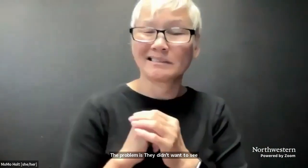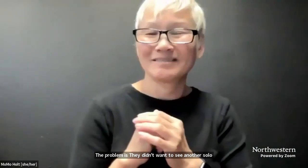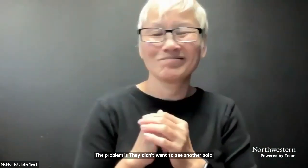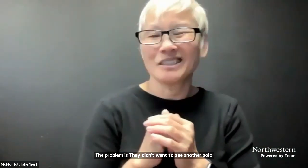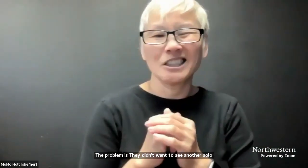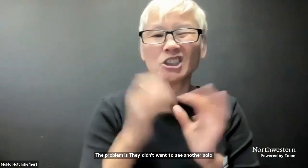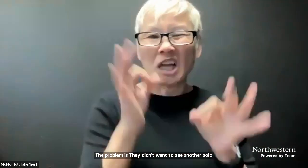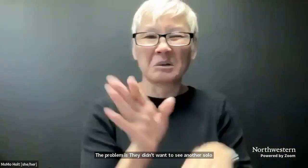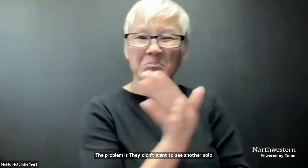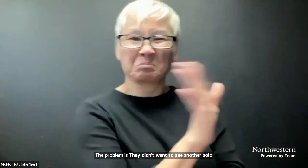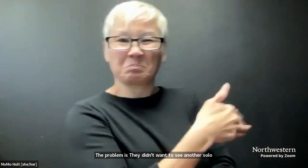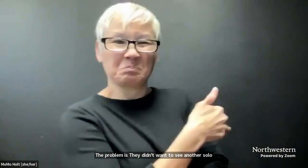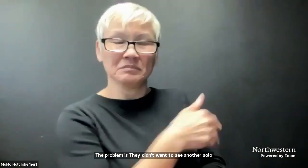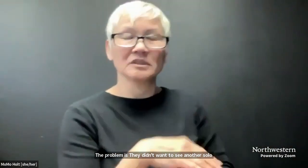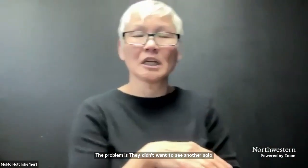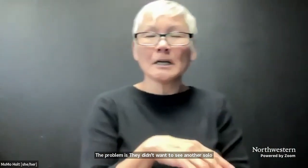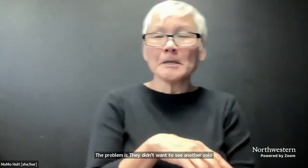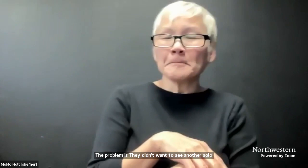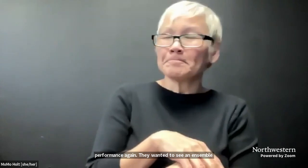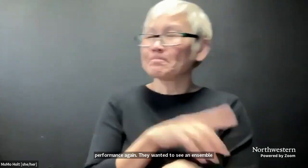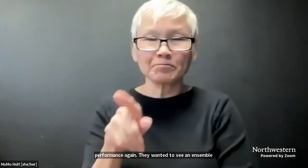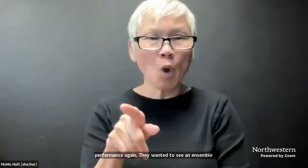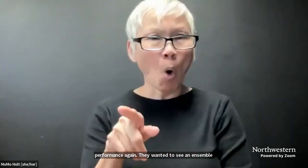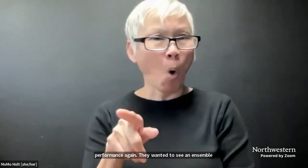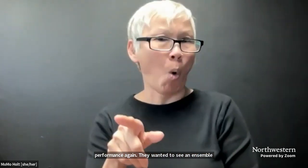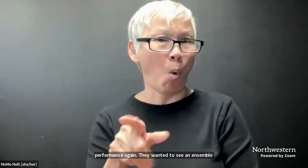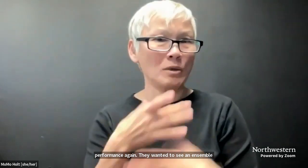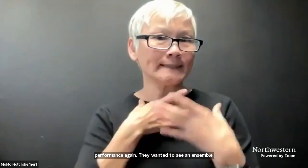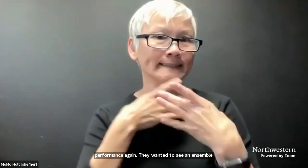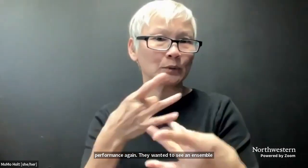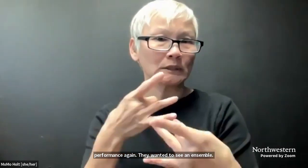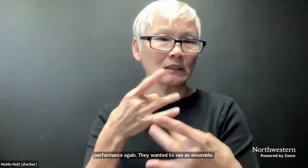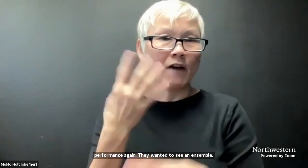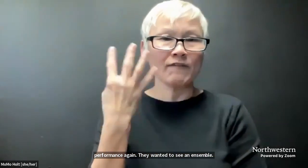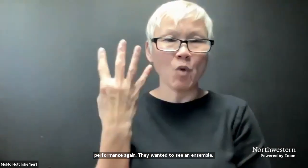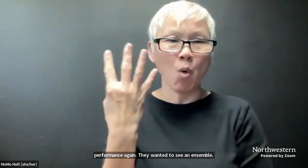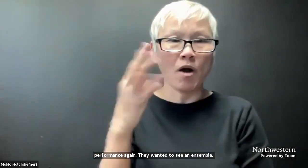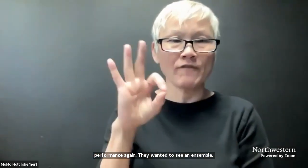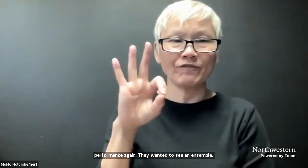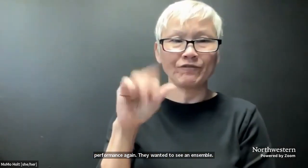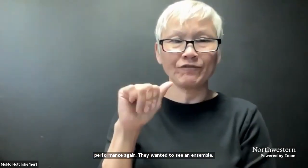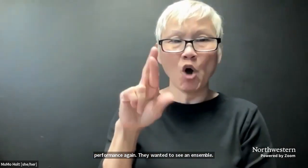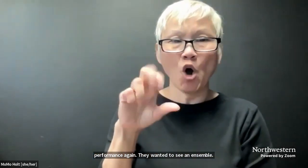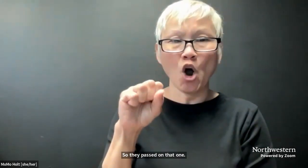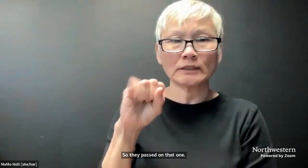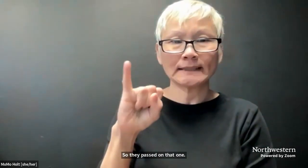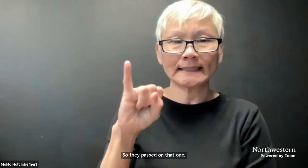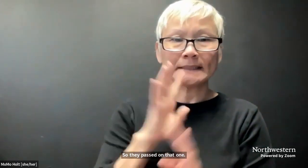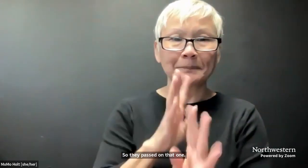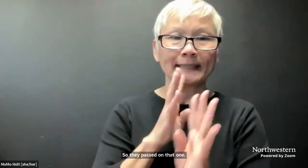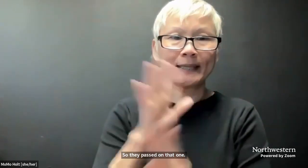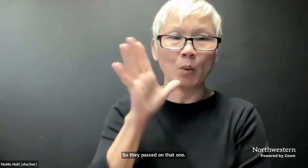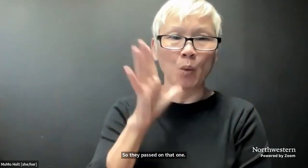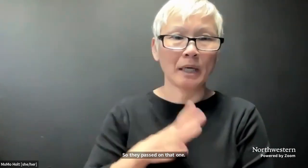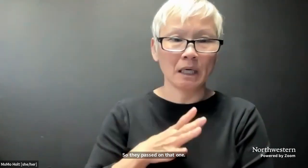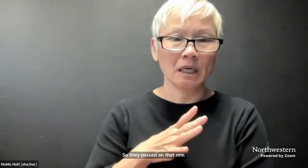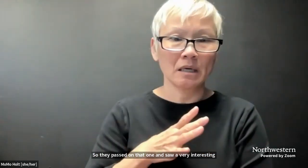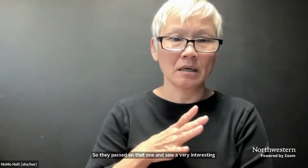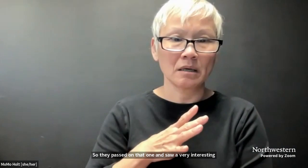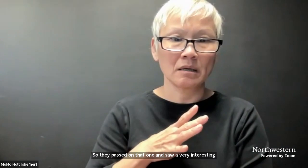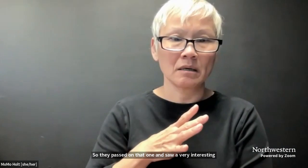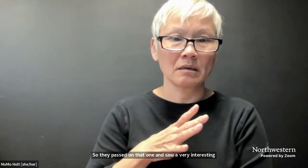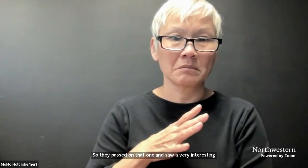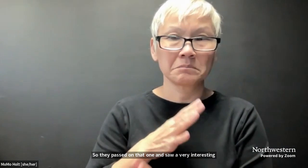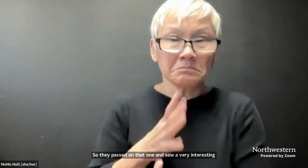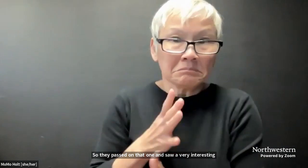see an ensemble. So they passed on that one and saw a very interesting one. The four